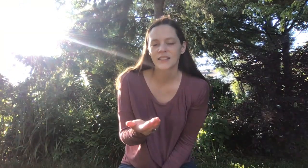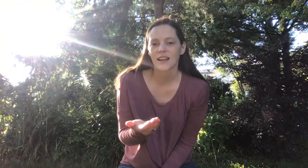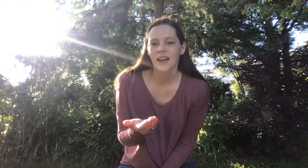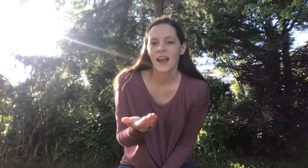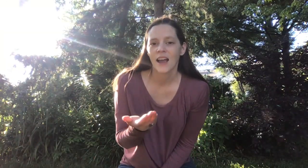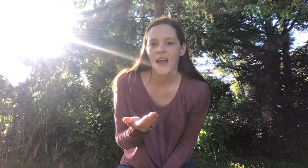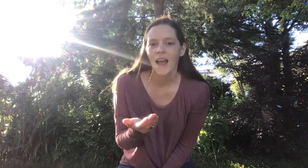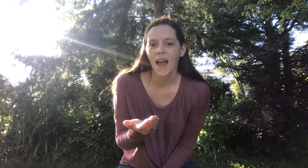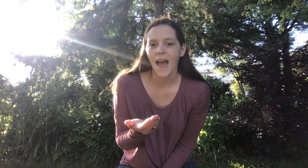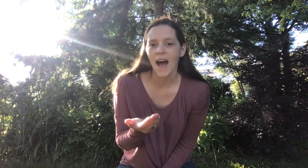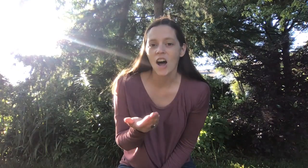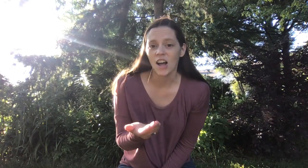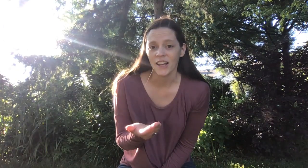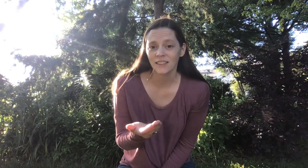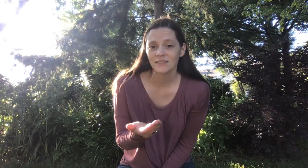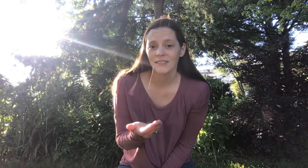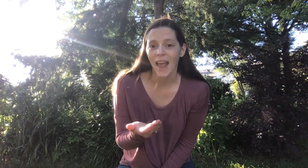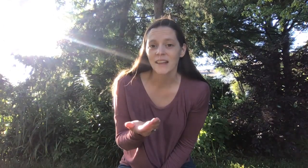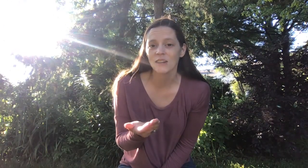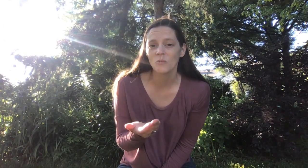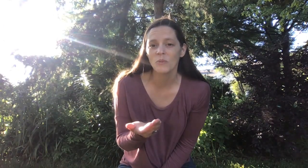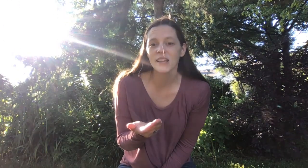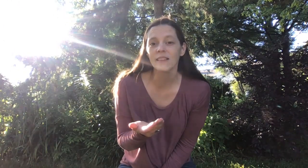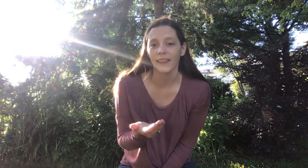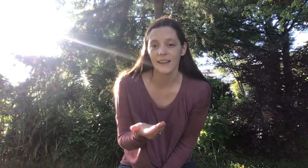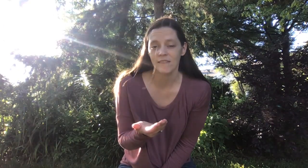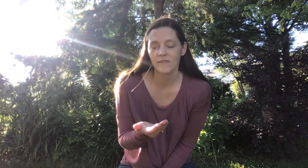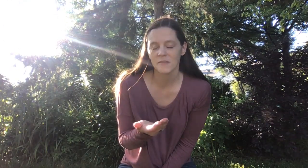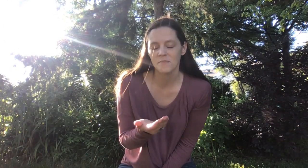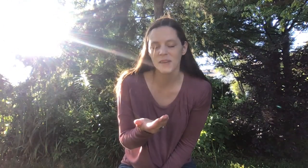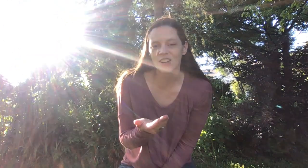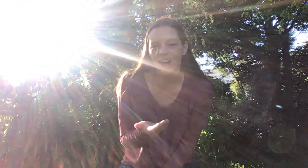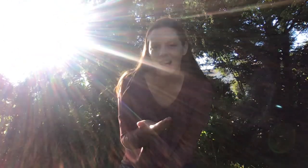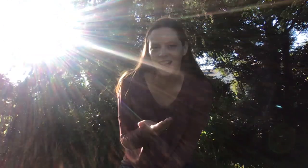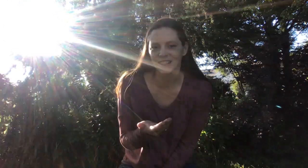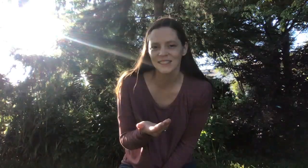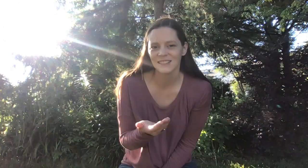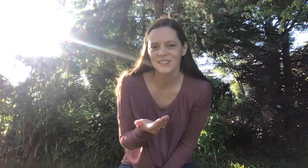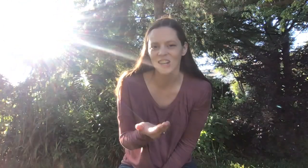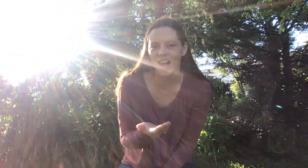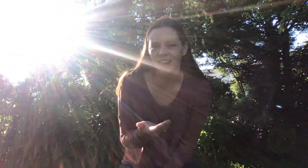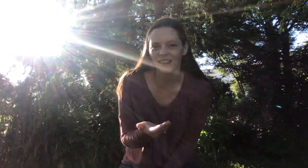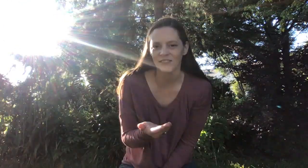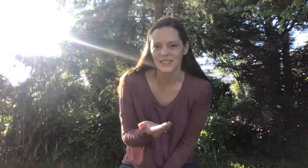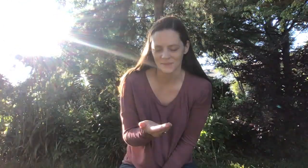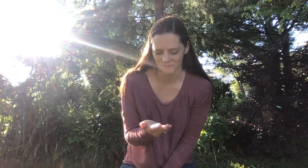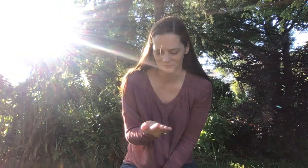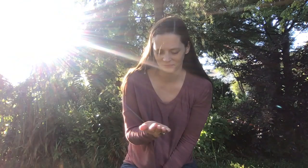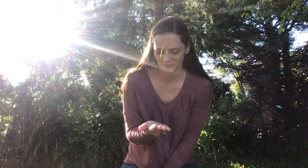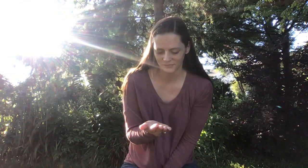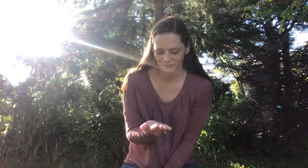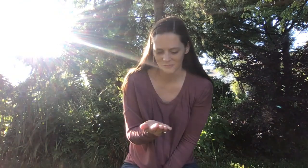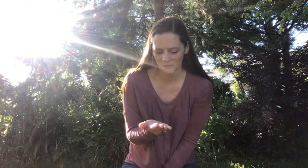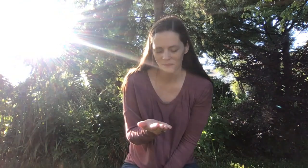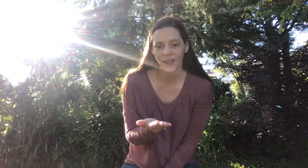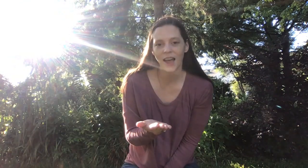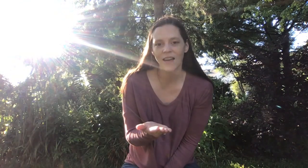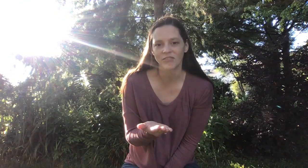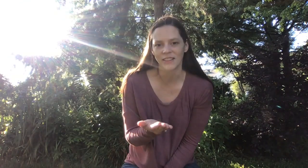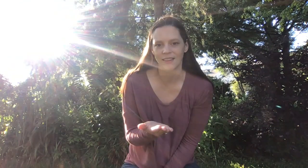on and it will live because God loves it. Everything